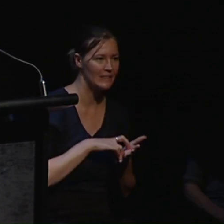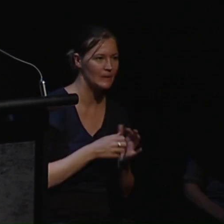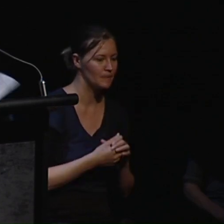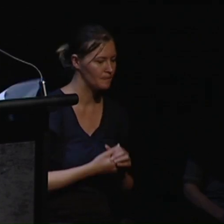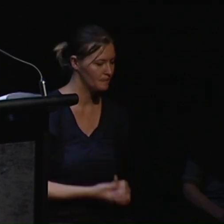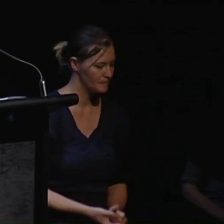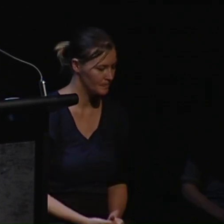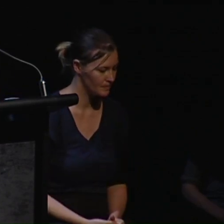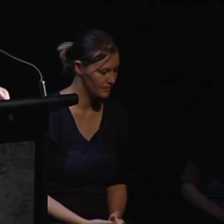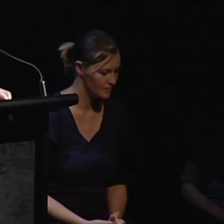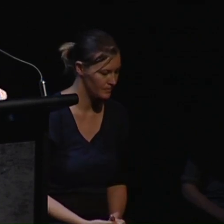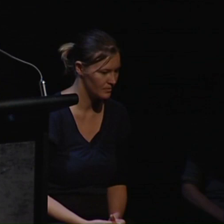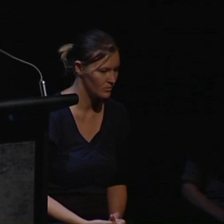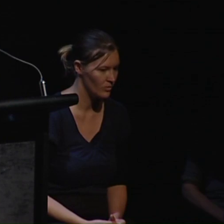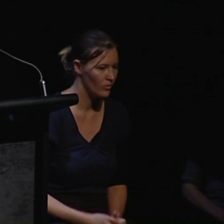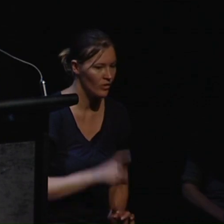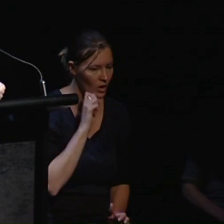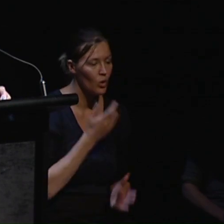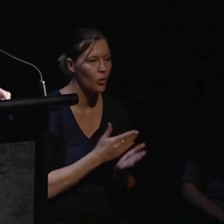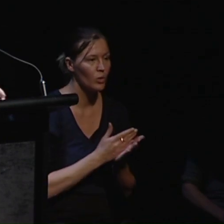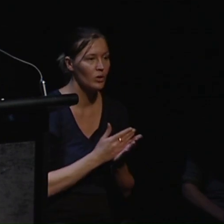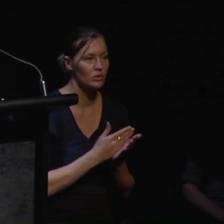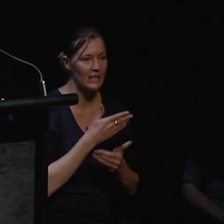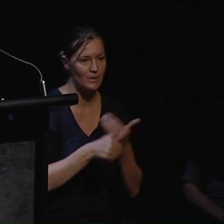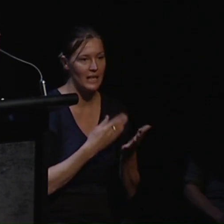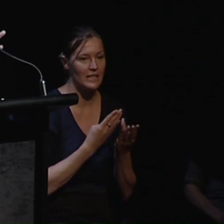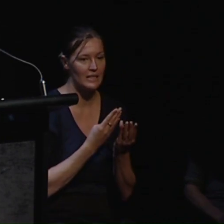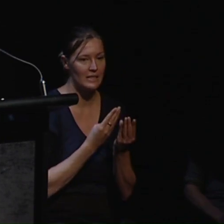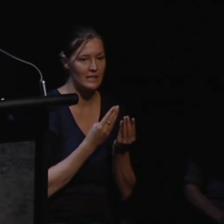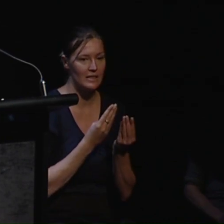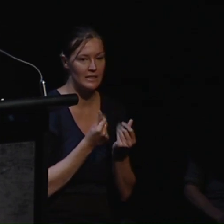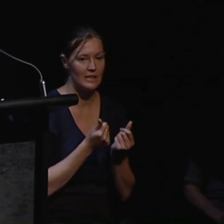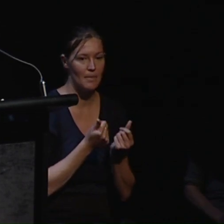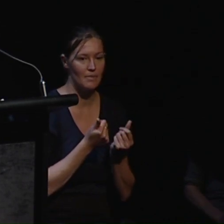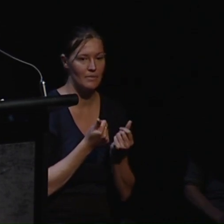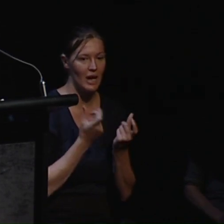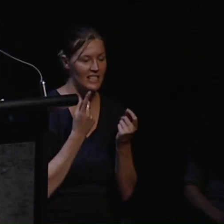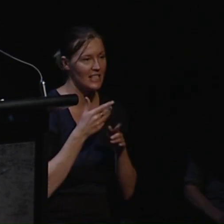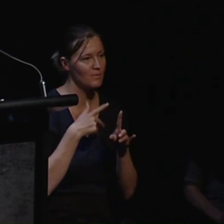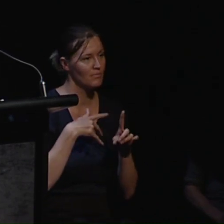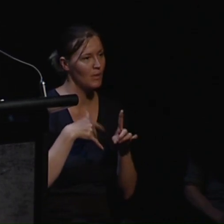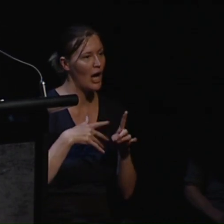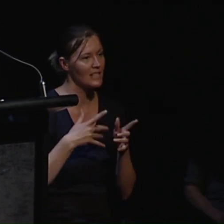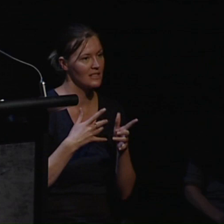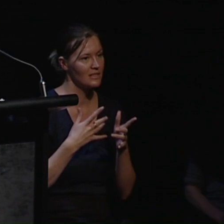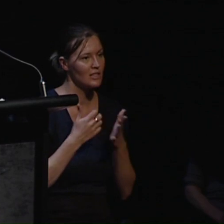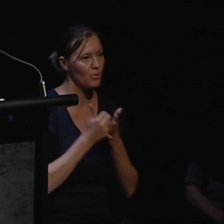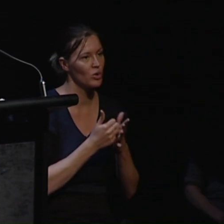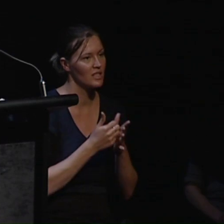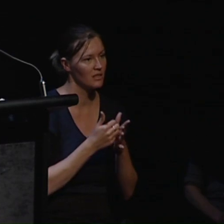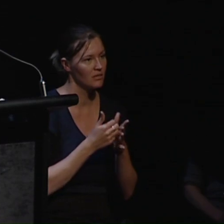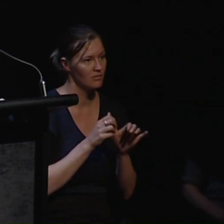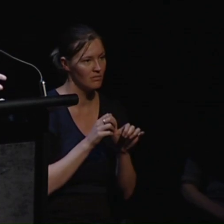share with you some of the perspectives and developments surrounding the introduction of supported decision making both in Australasia and